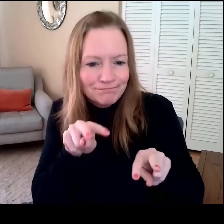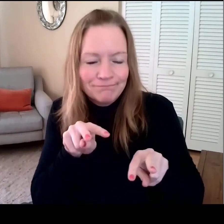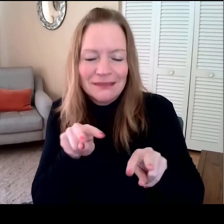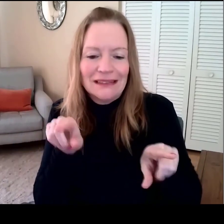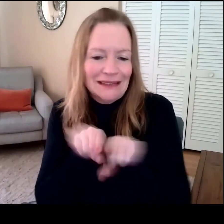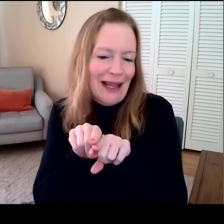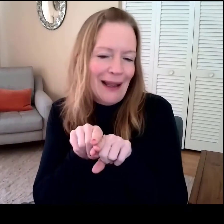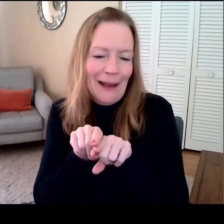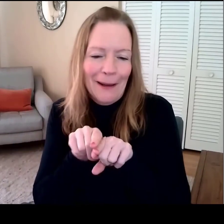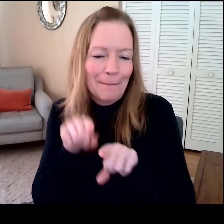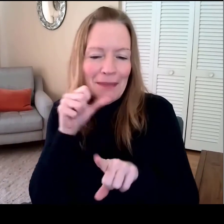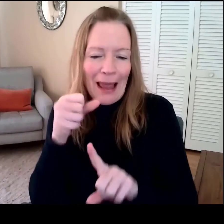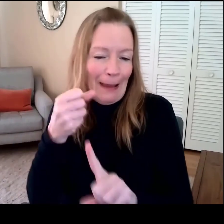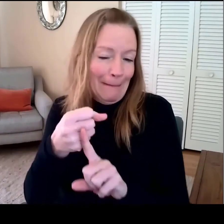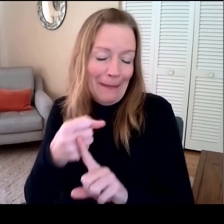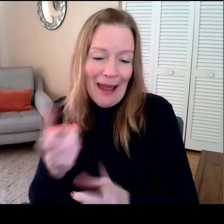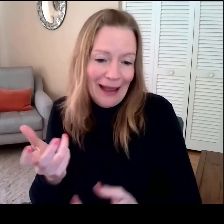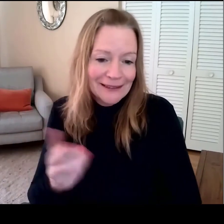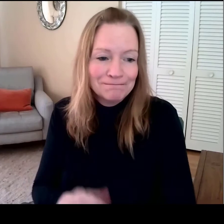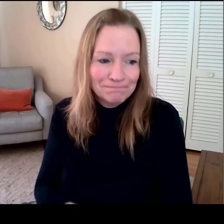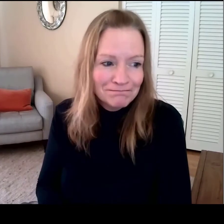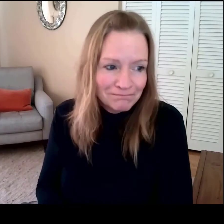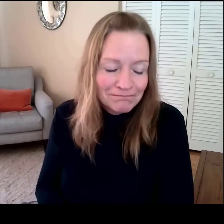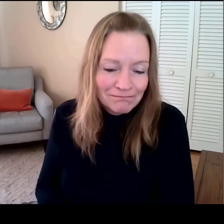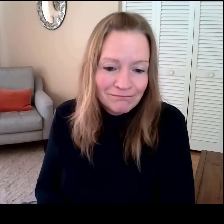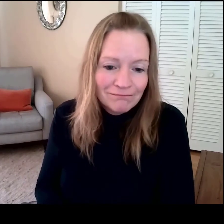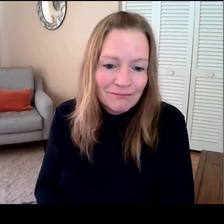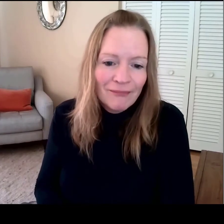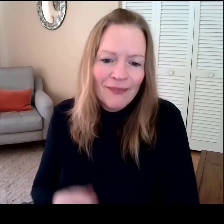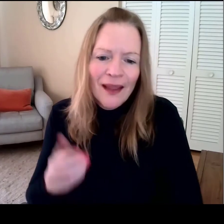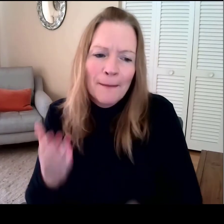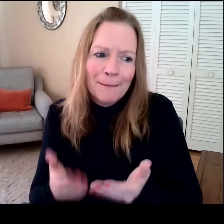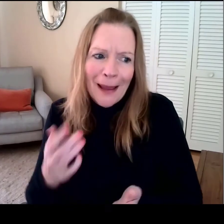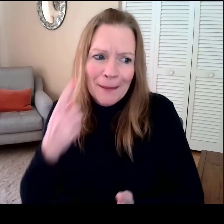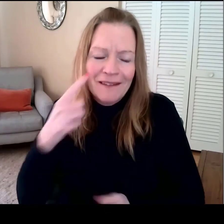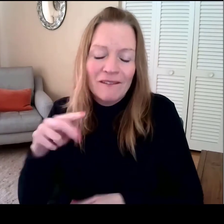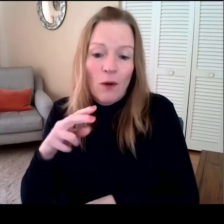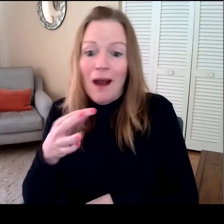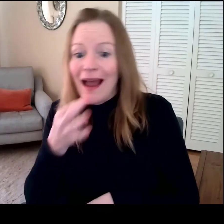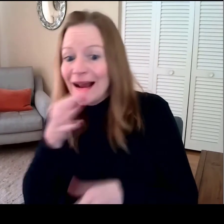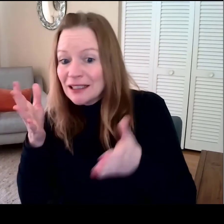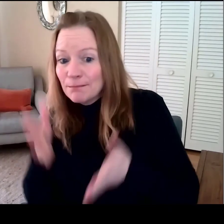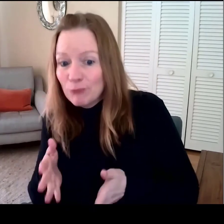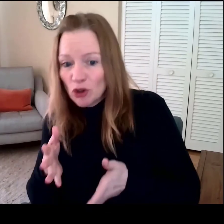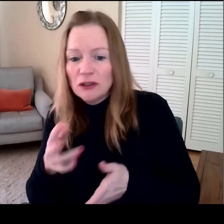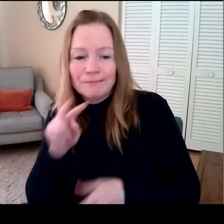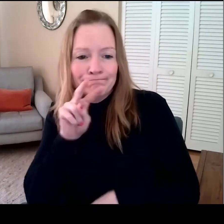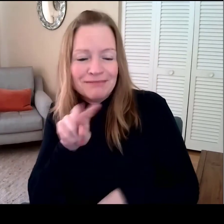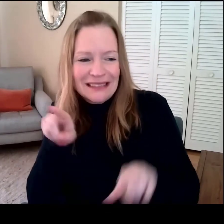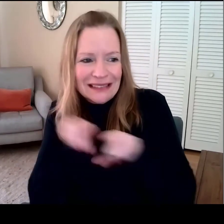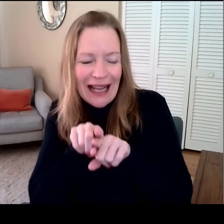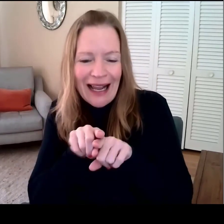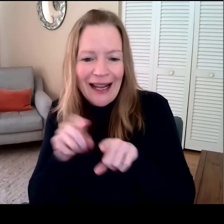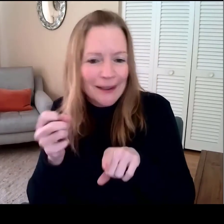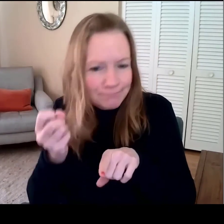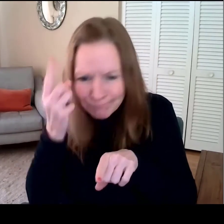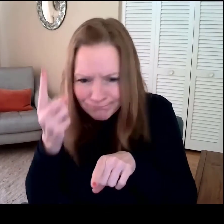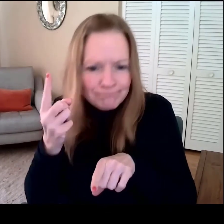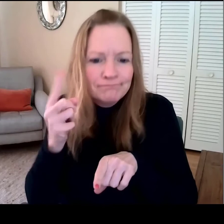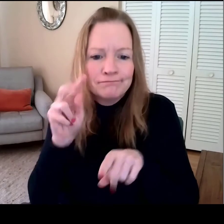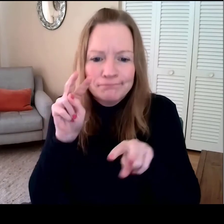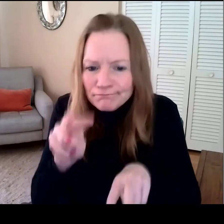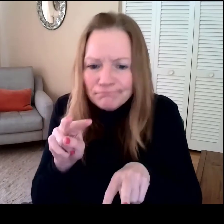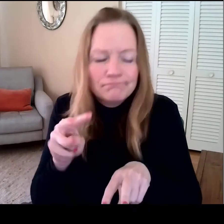intelligibility, the reversal condition, did not impact gaze behavior. We think that for